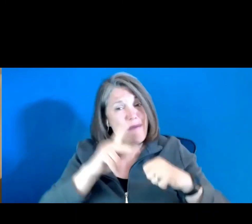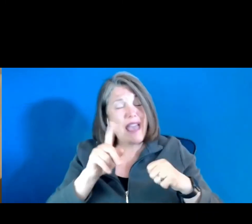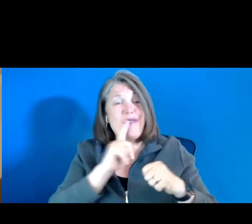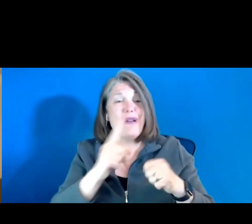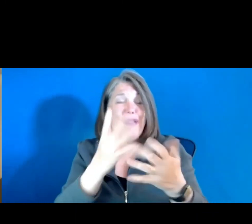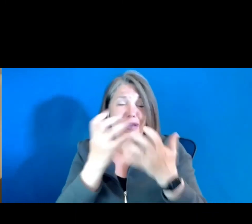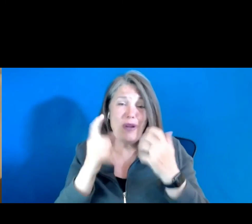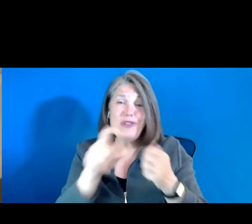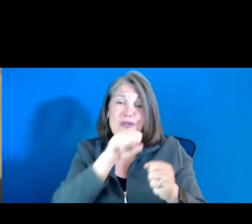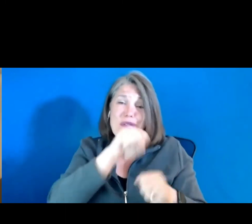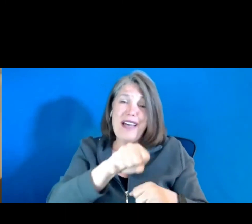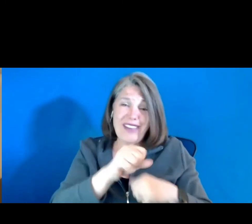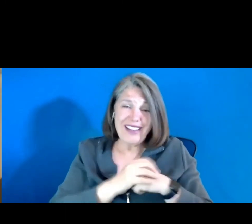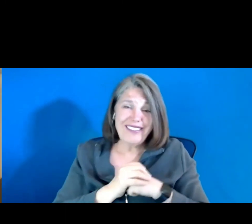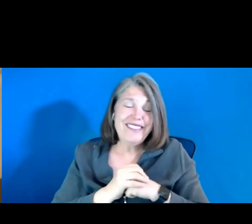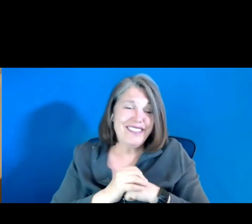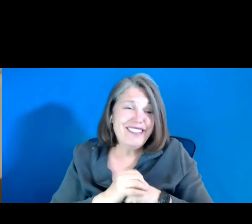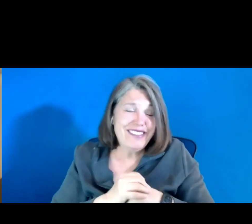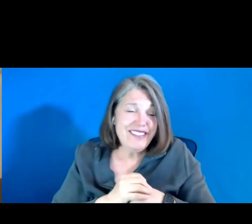love it, frankly.